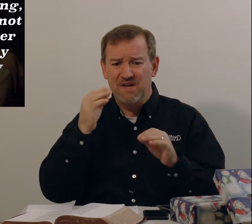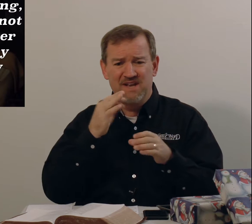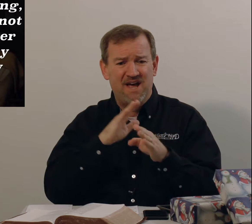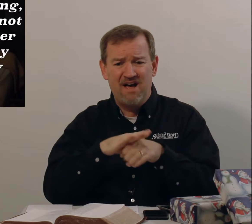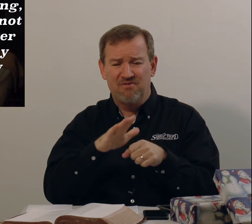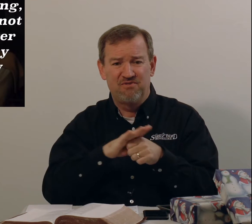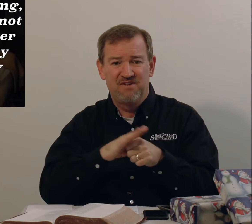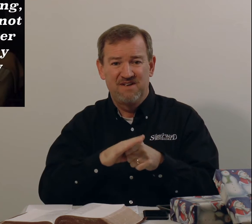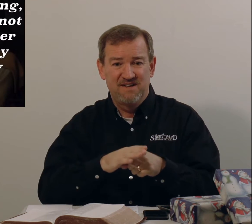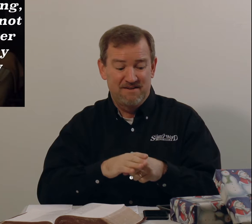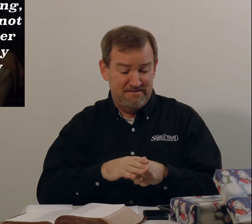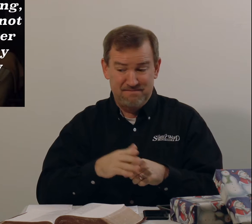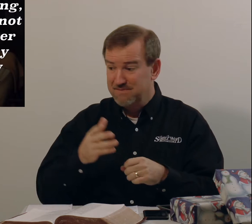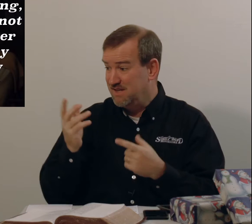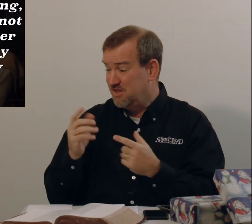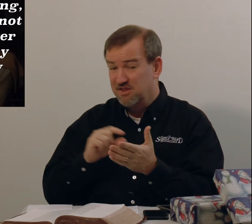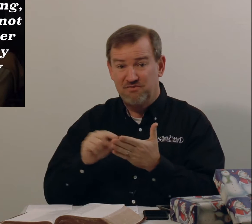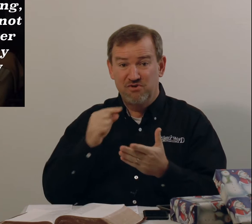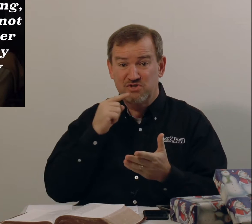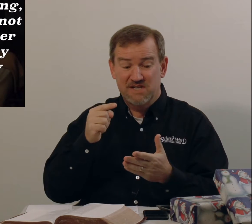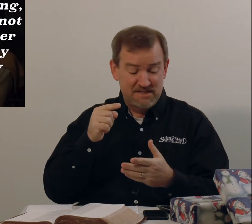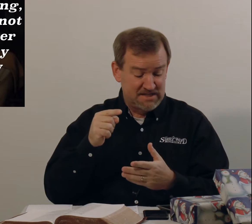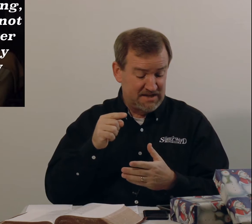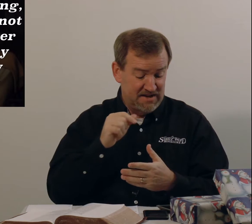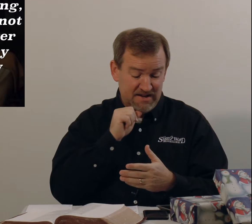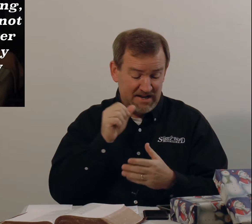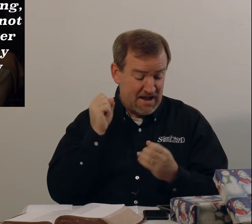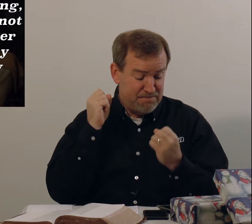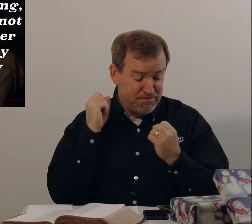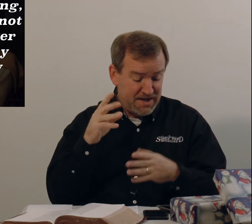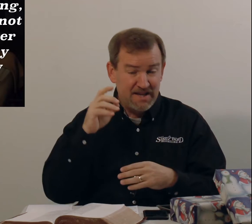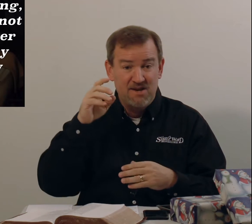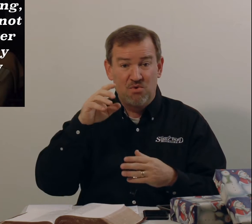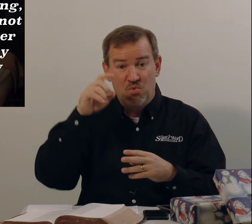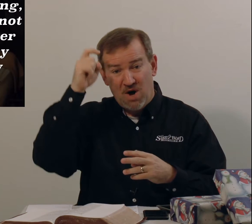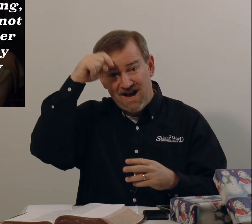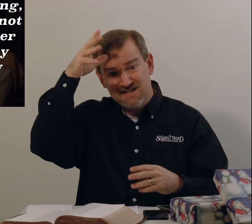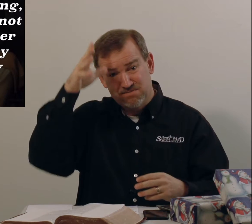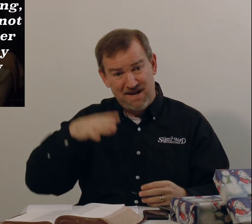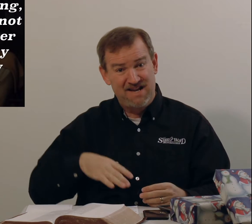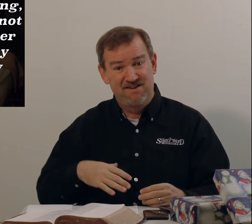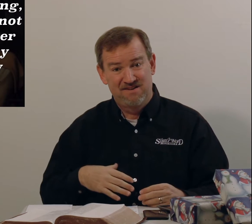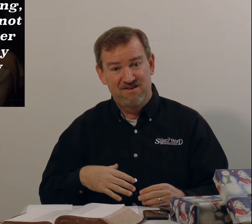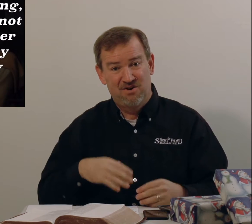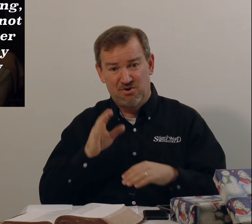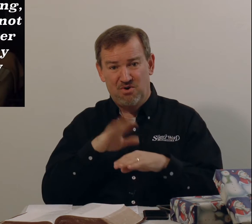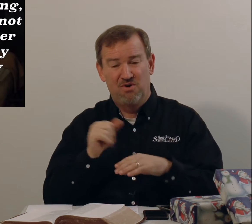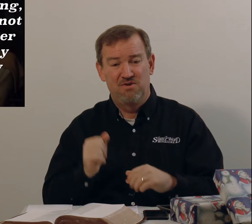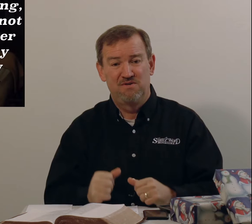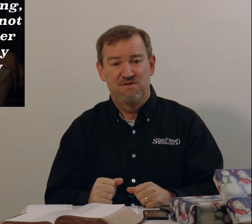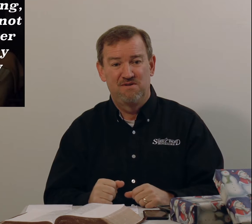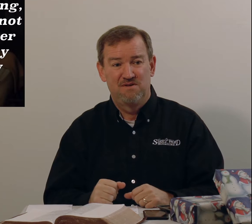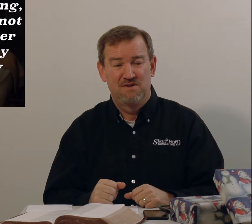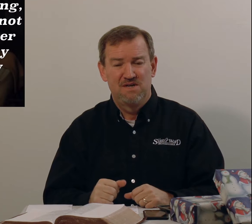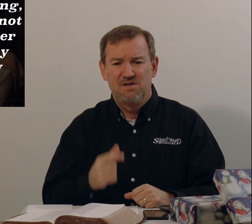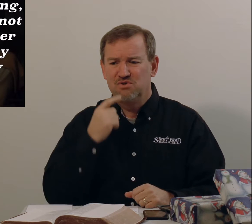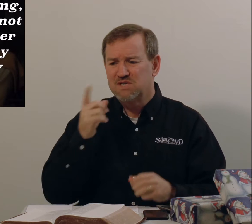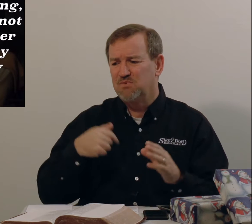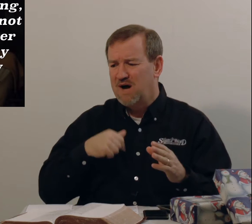enough. Uh, the, verse says that not many wise men are called. You say, well,